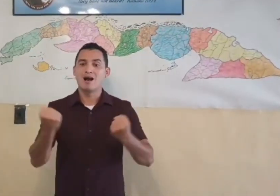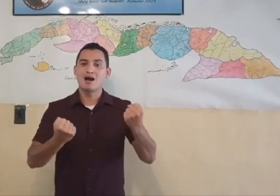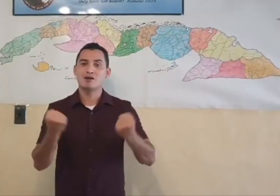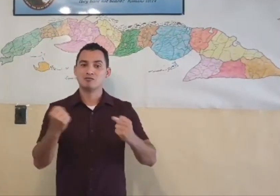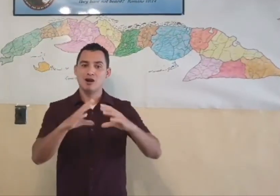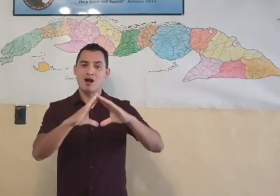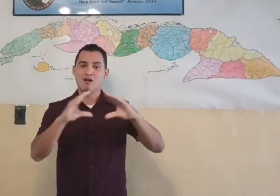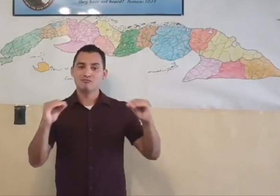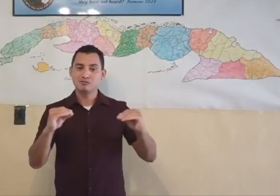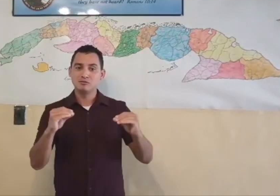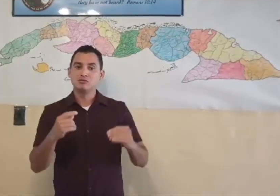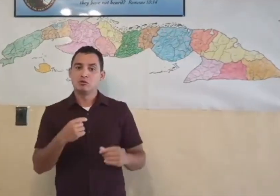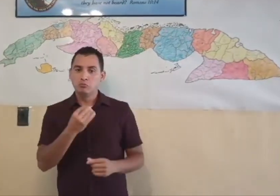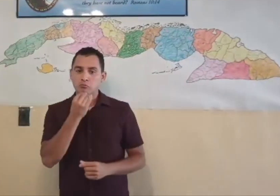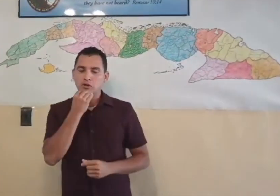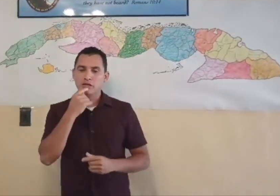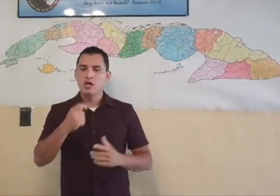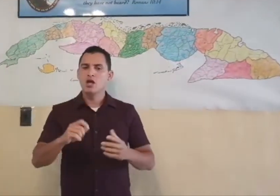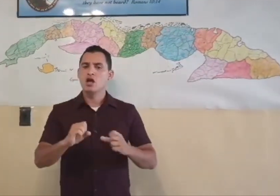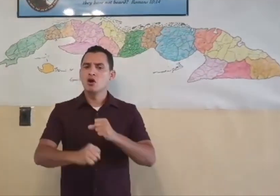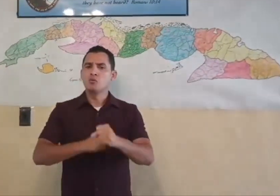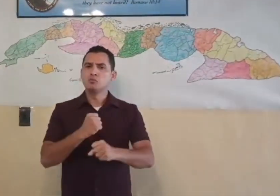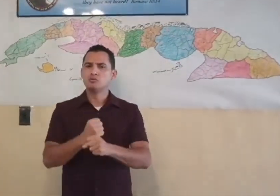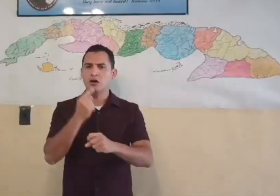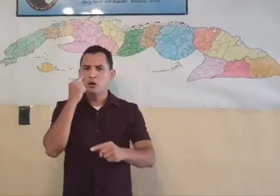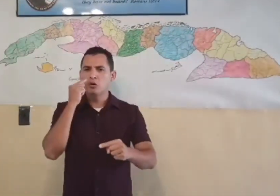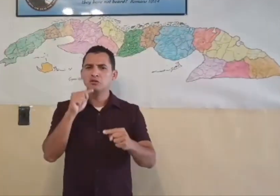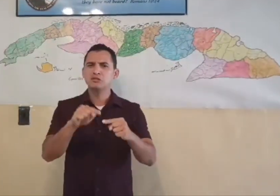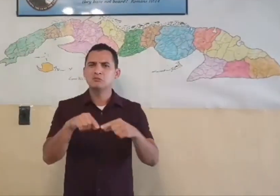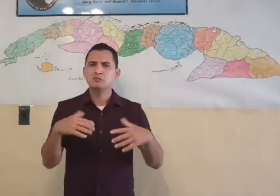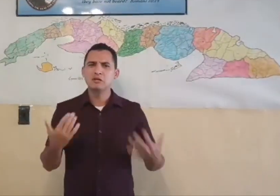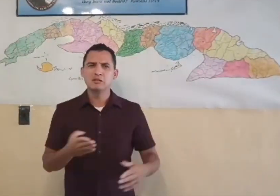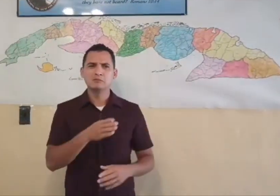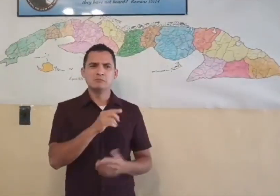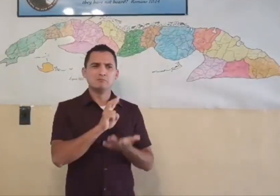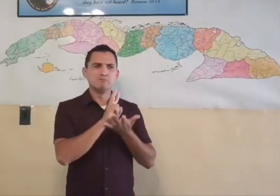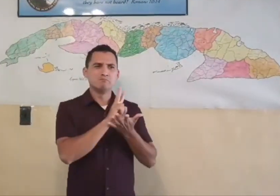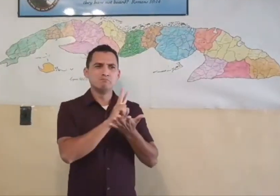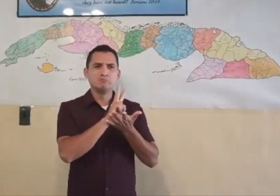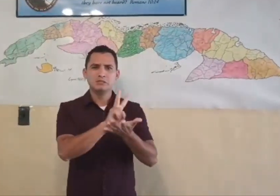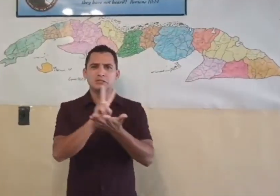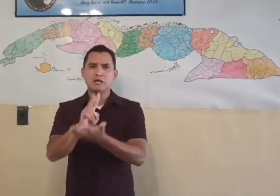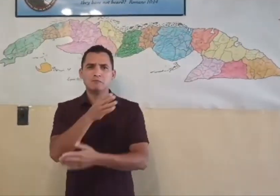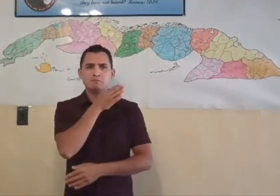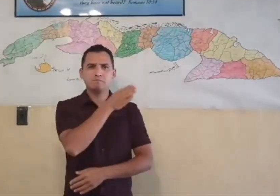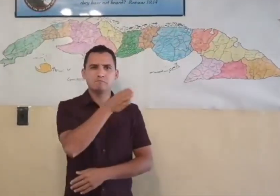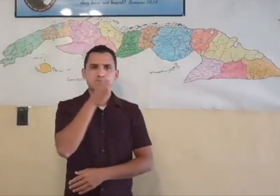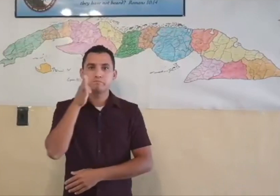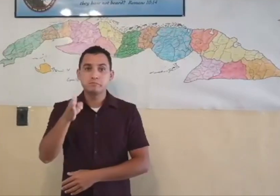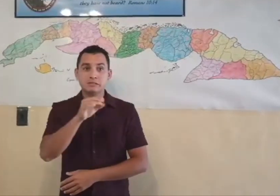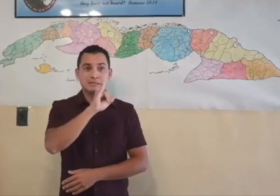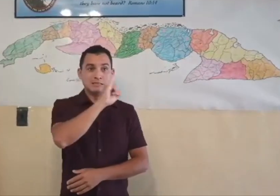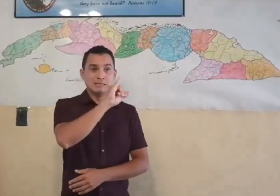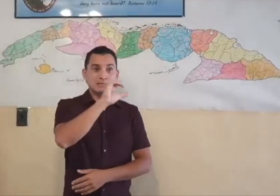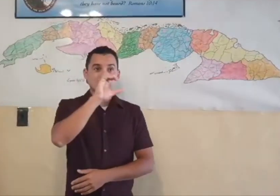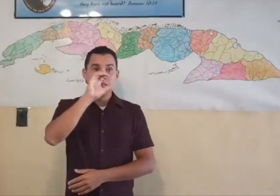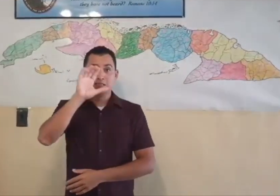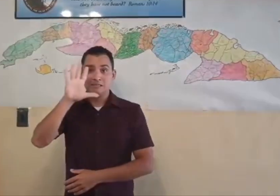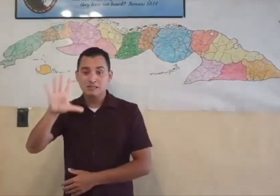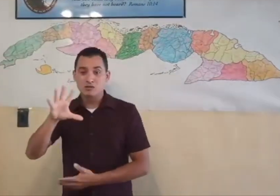vehicle to reach more than 65 areas and around 150 churches we are ministering to